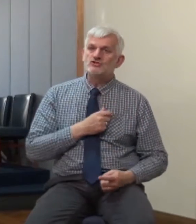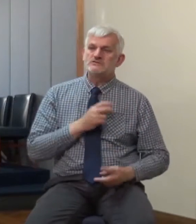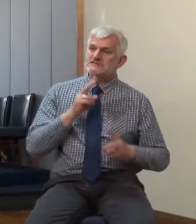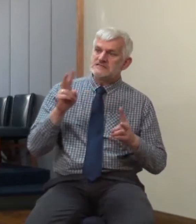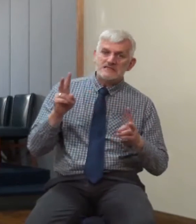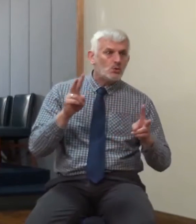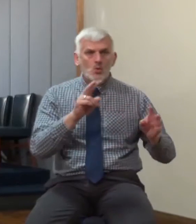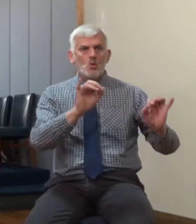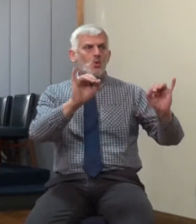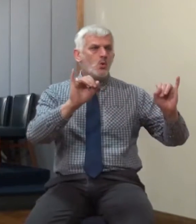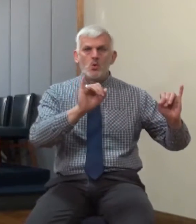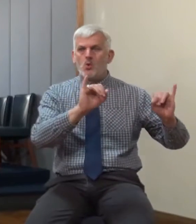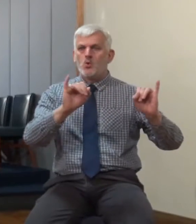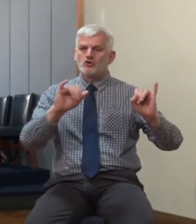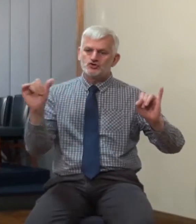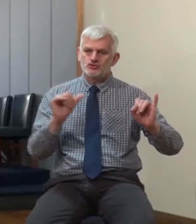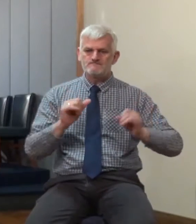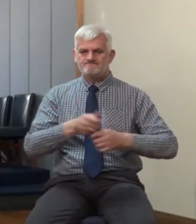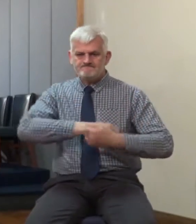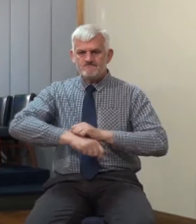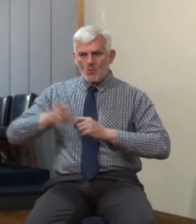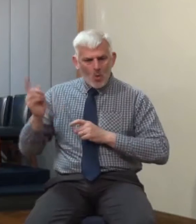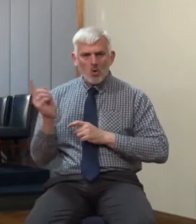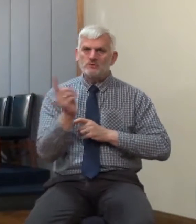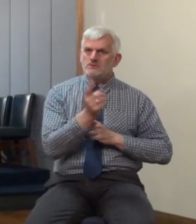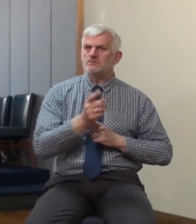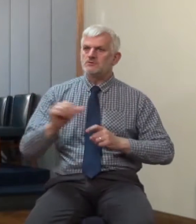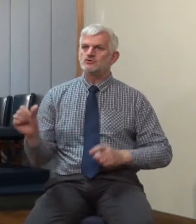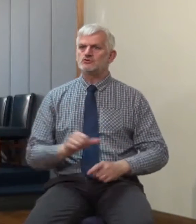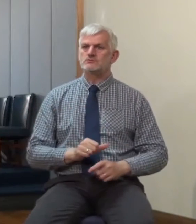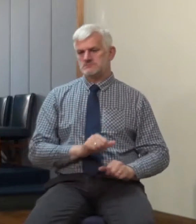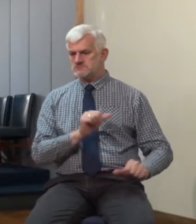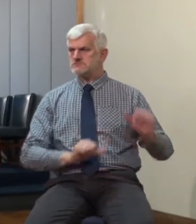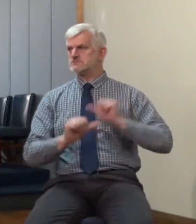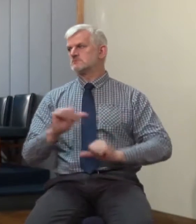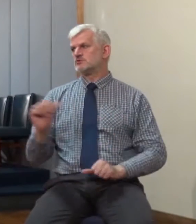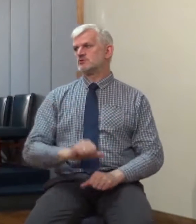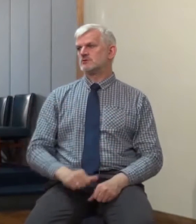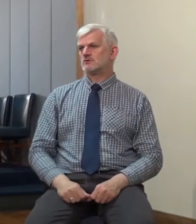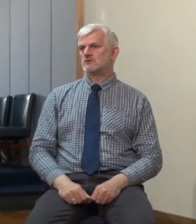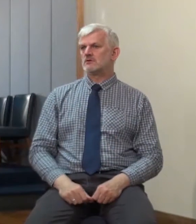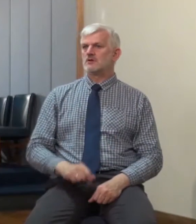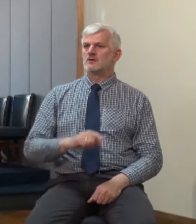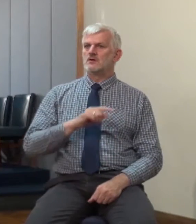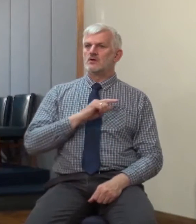these things going on. We have to be alert and alive because we don't want to collapse on our watch